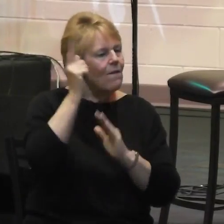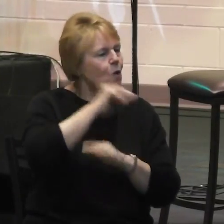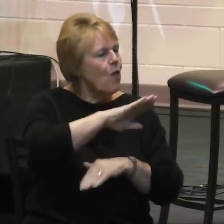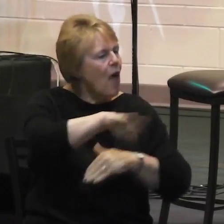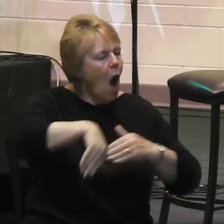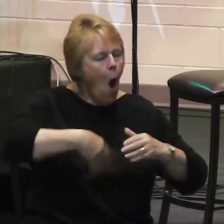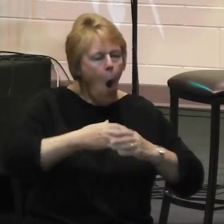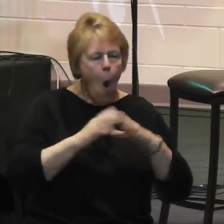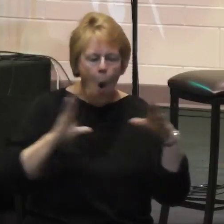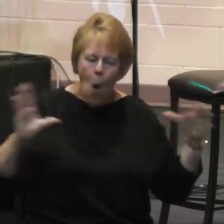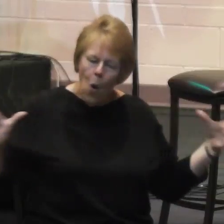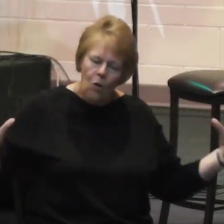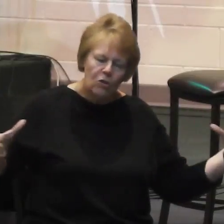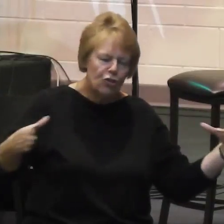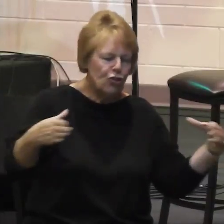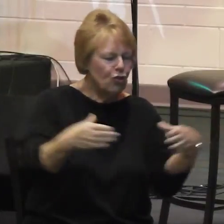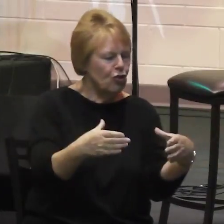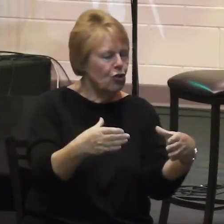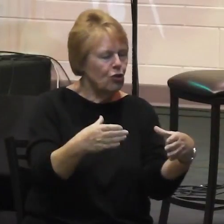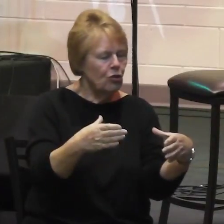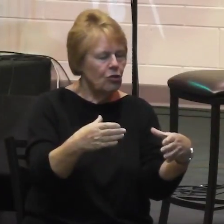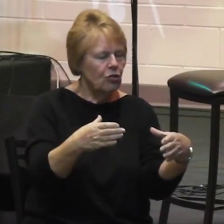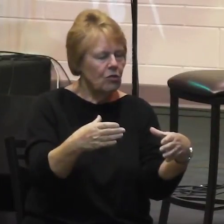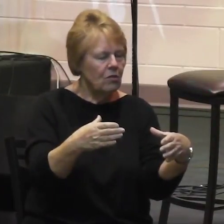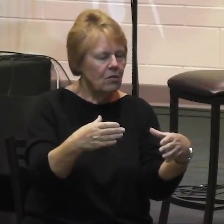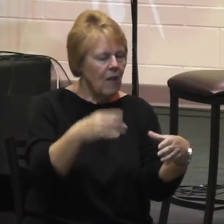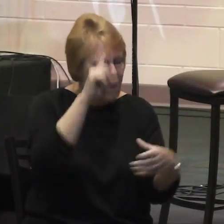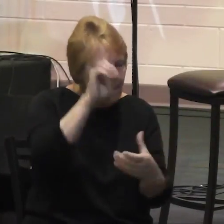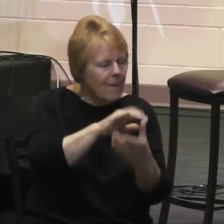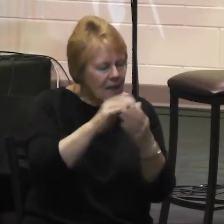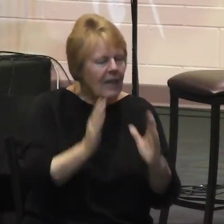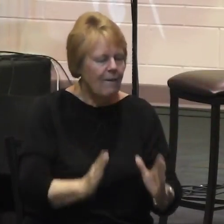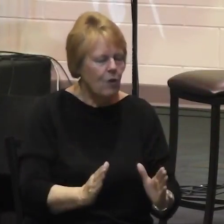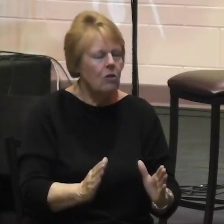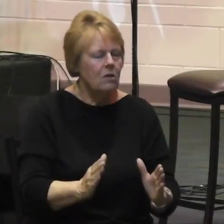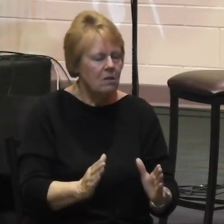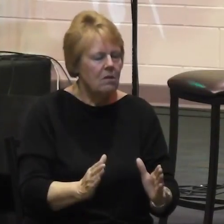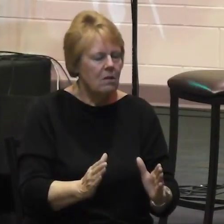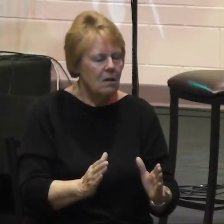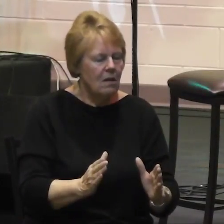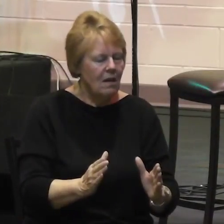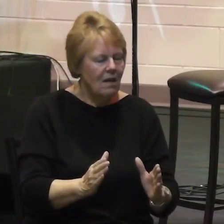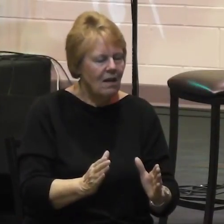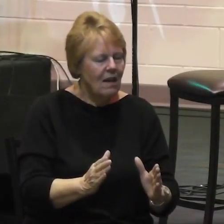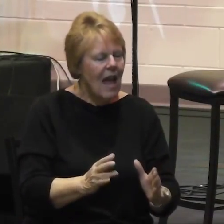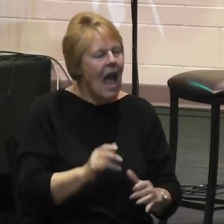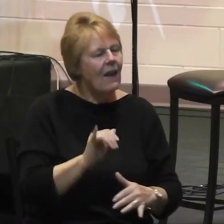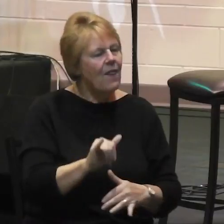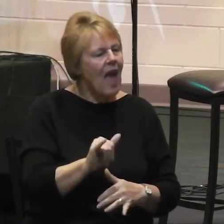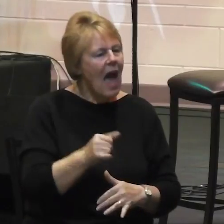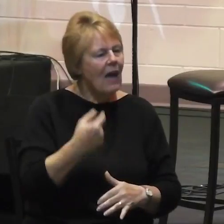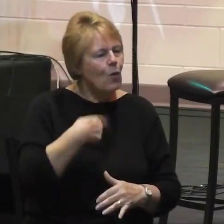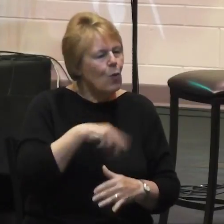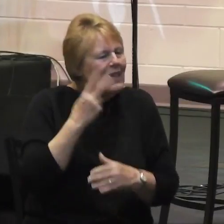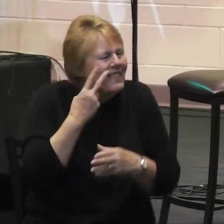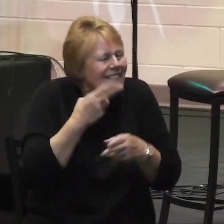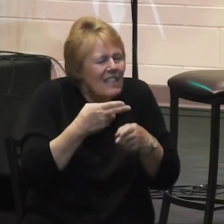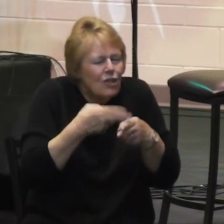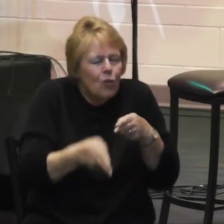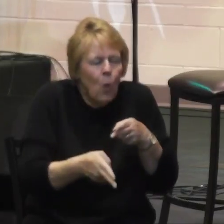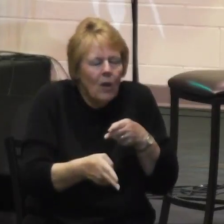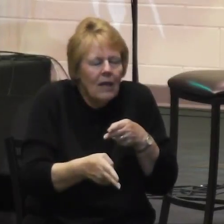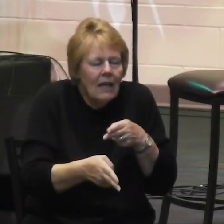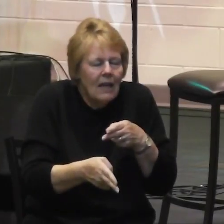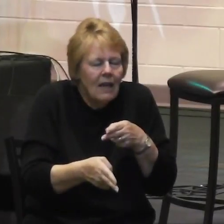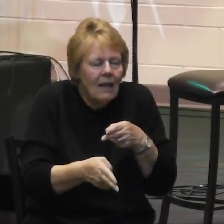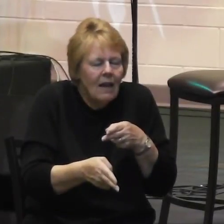Those who will believe after the apostles. In that, we get a glimpse of a vision that he was